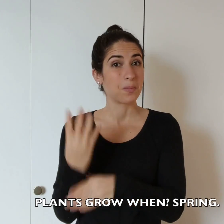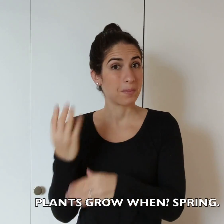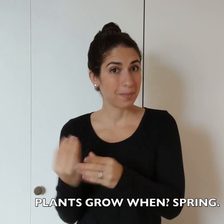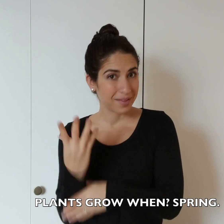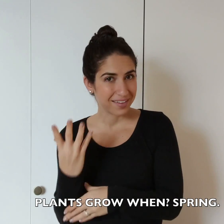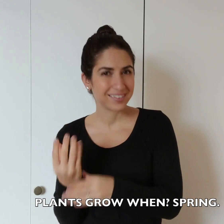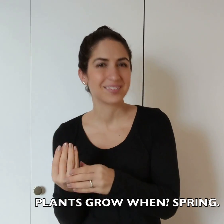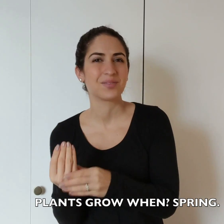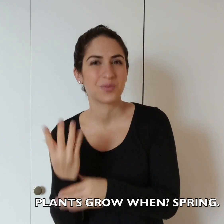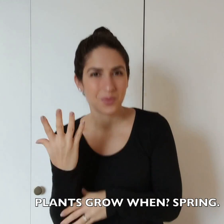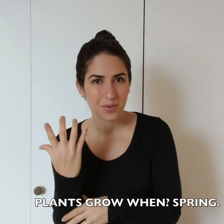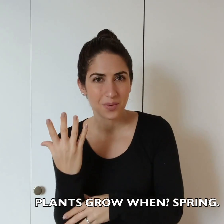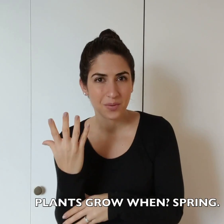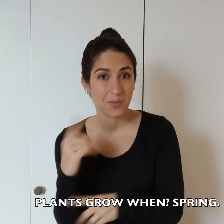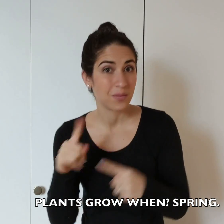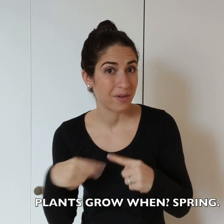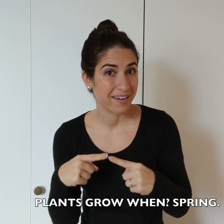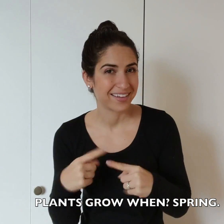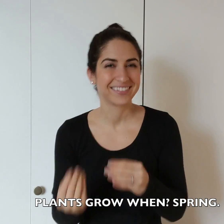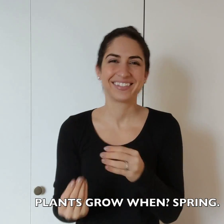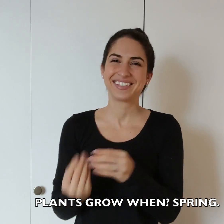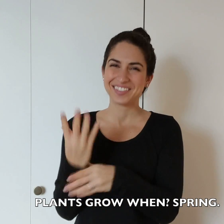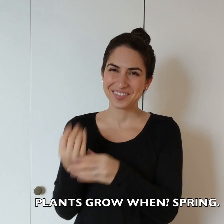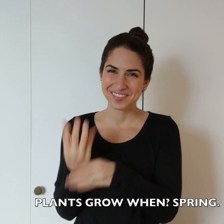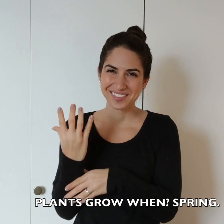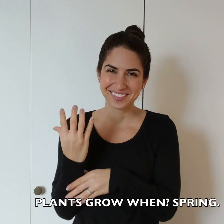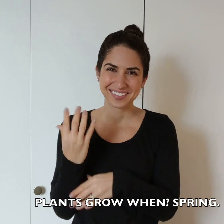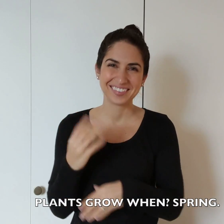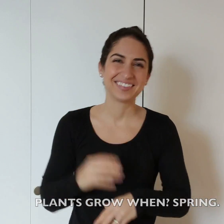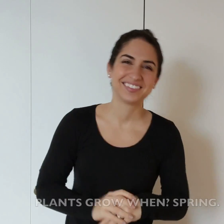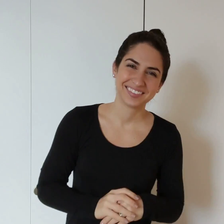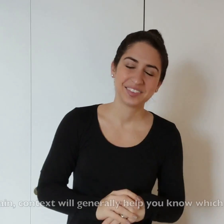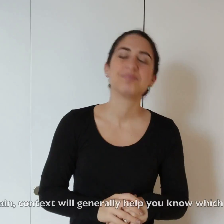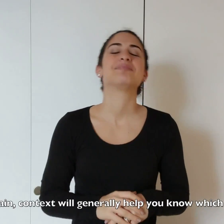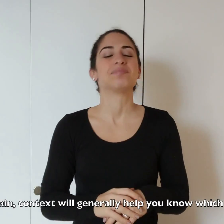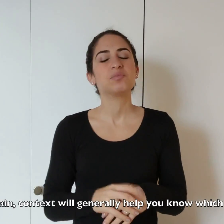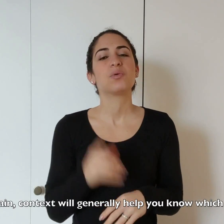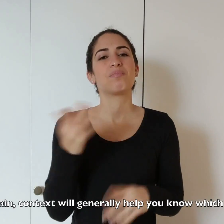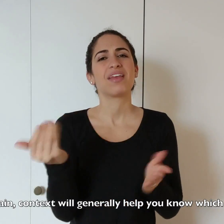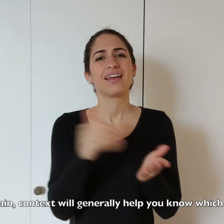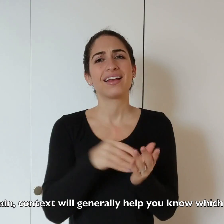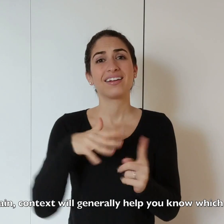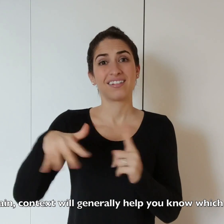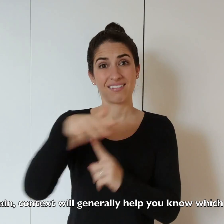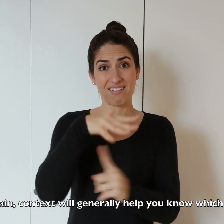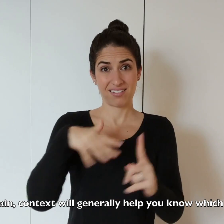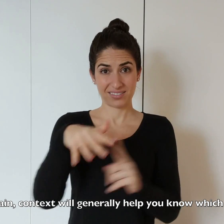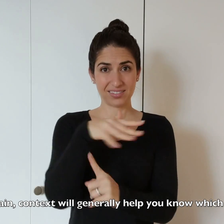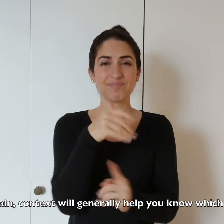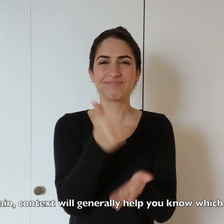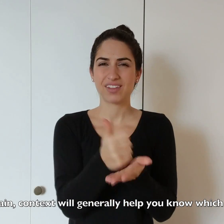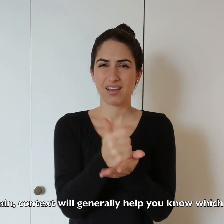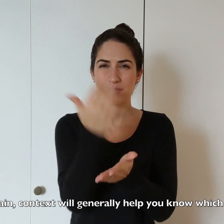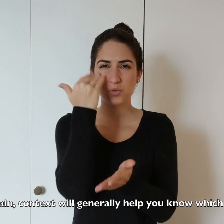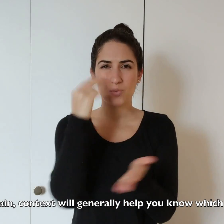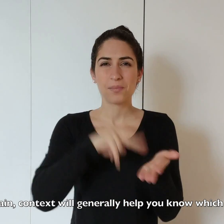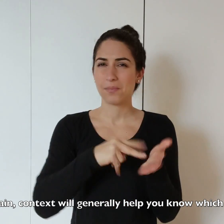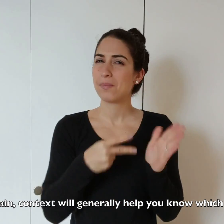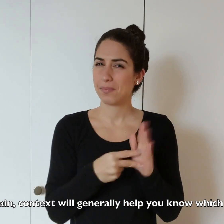Plants grow when? Spring. Again, context will generally help you know